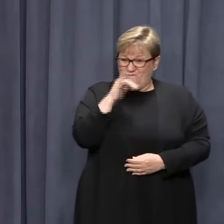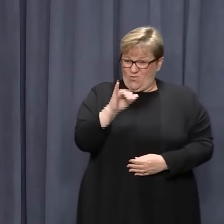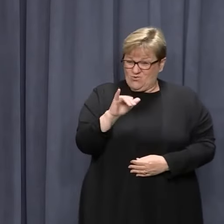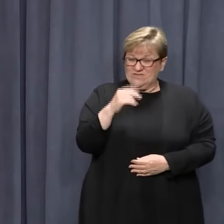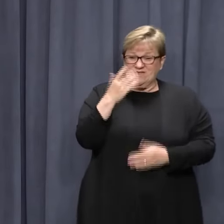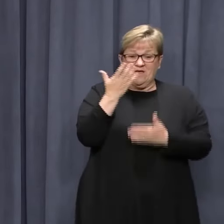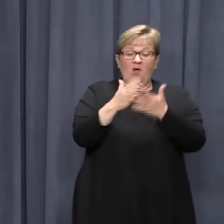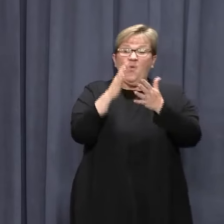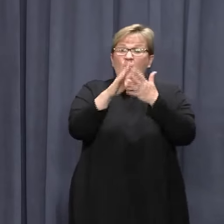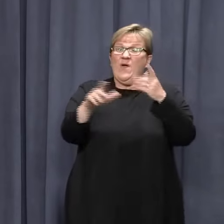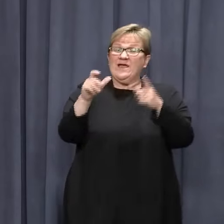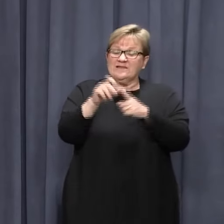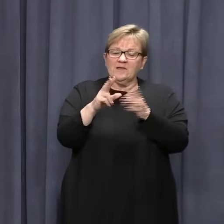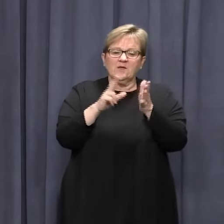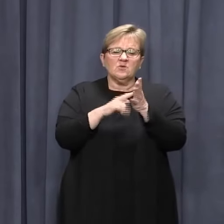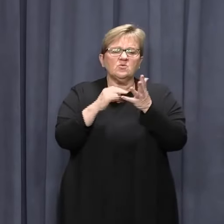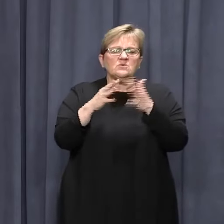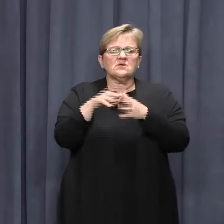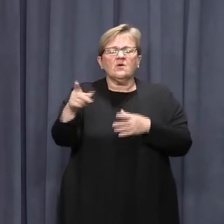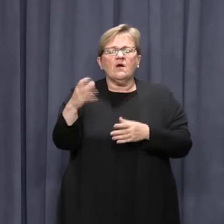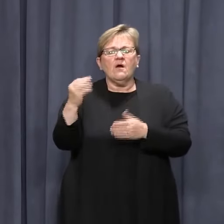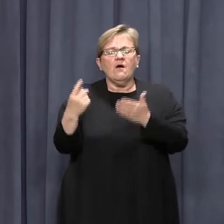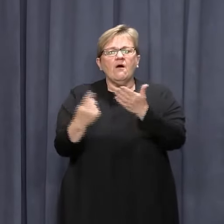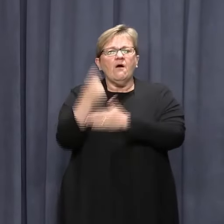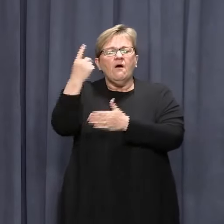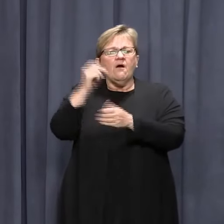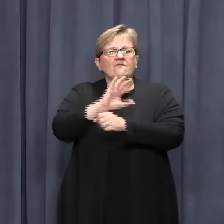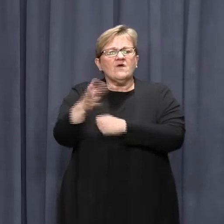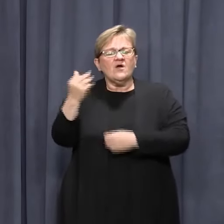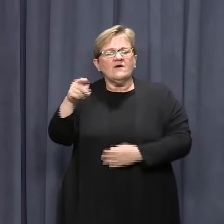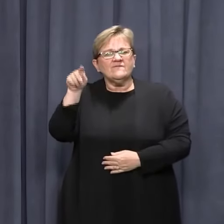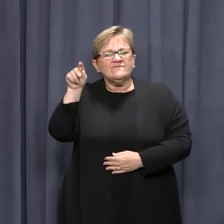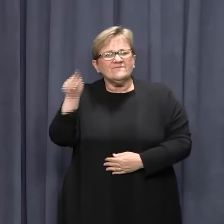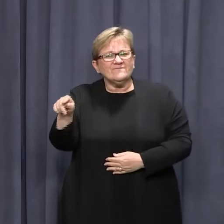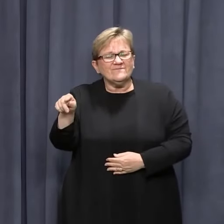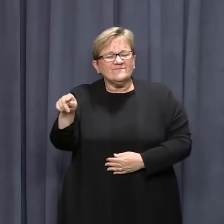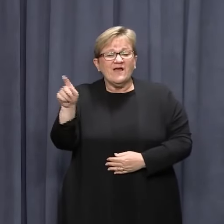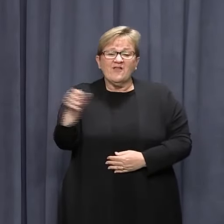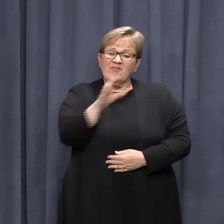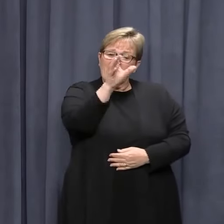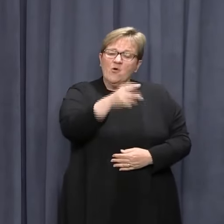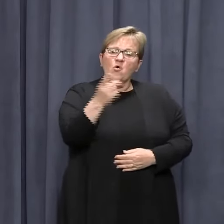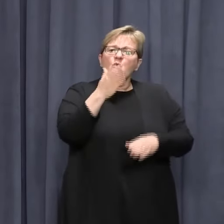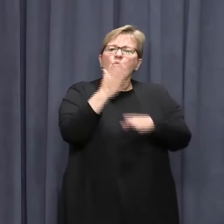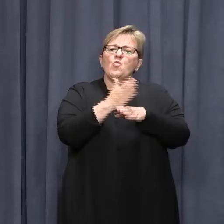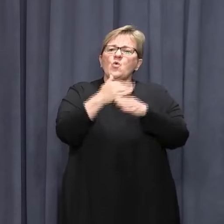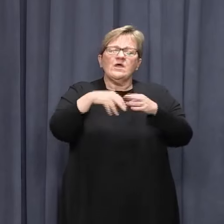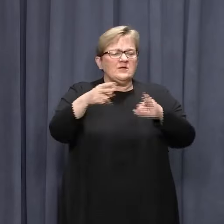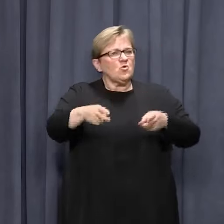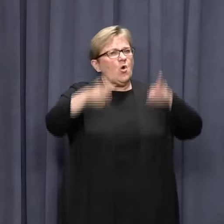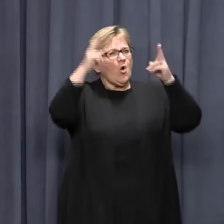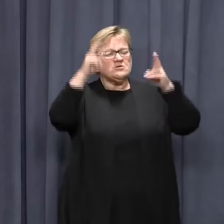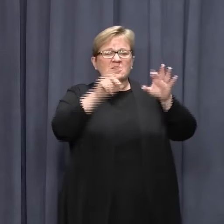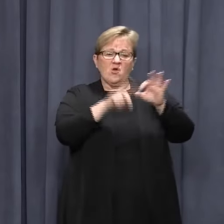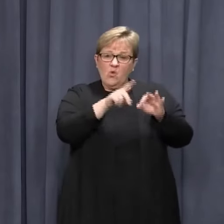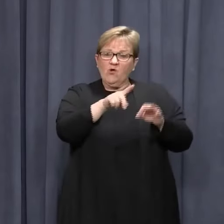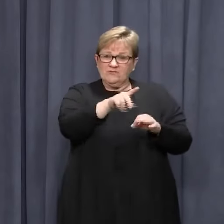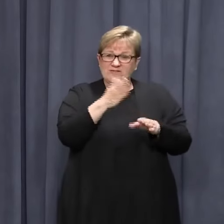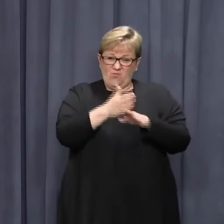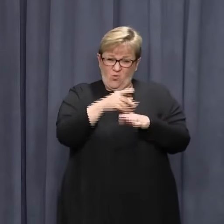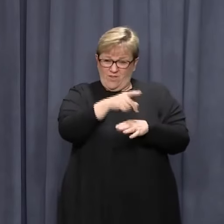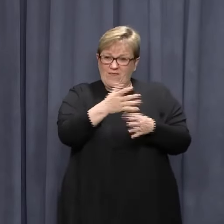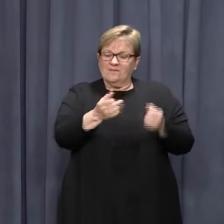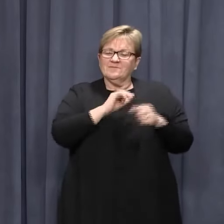day later, NSW recorded a case of COVID-19 from a person who worked in their hotel quarantine system.